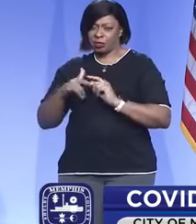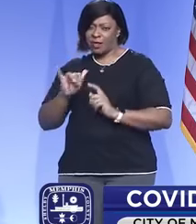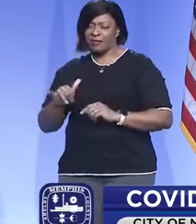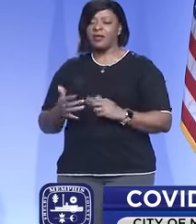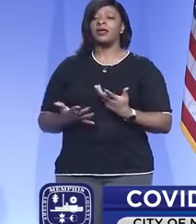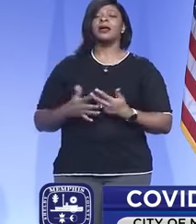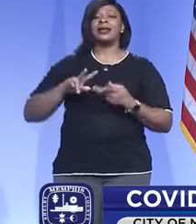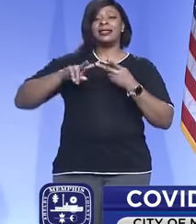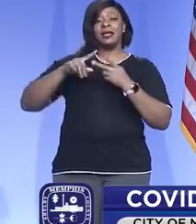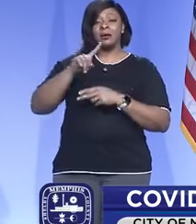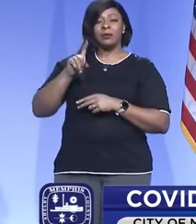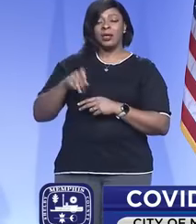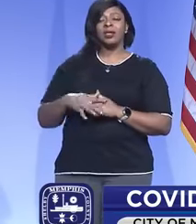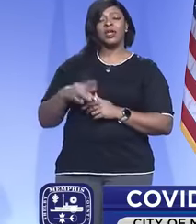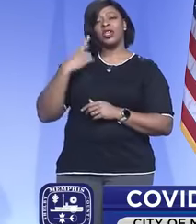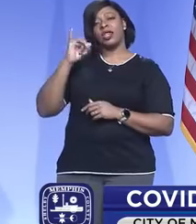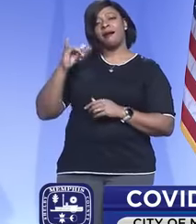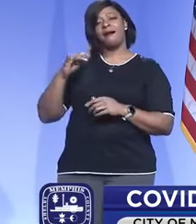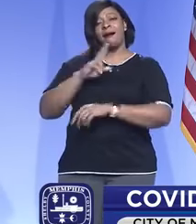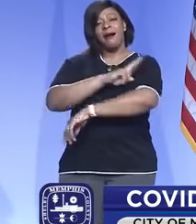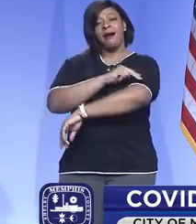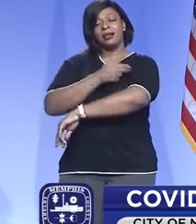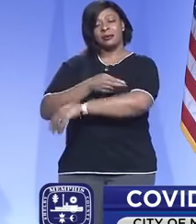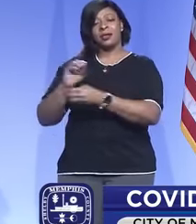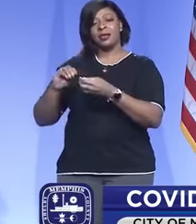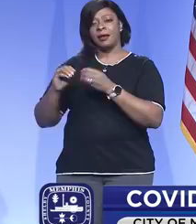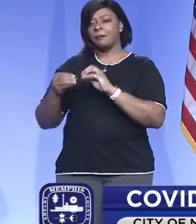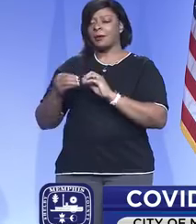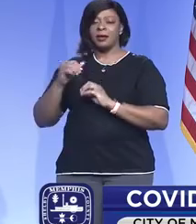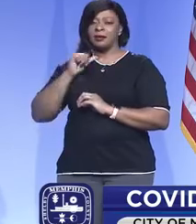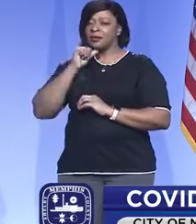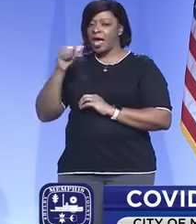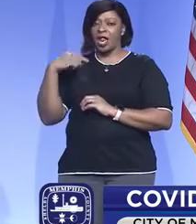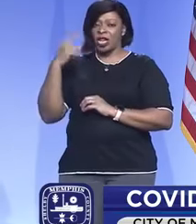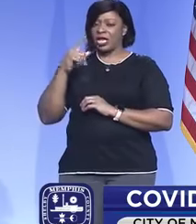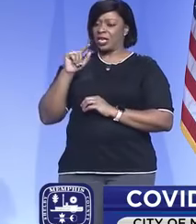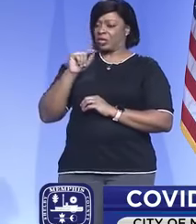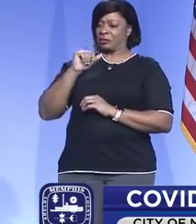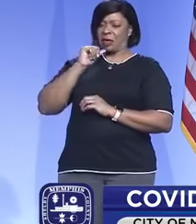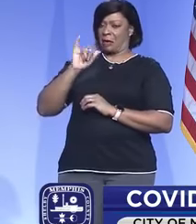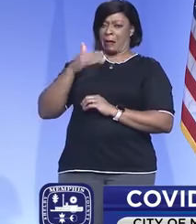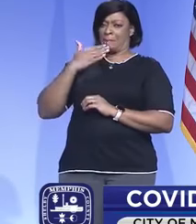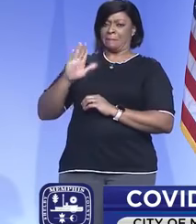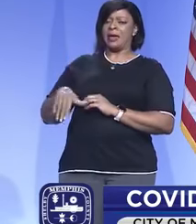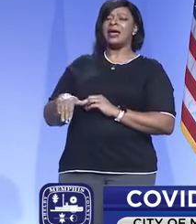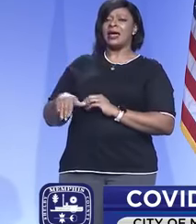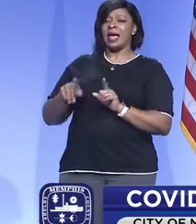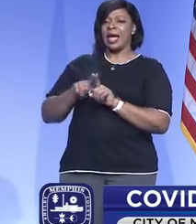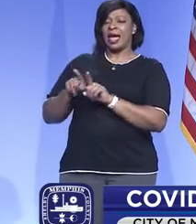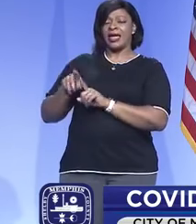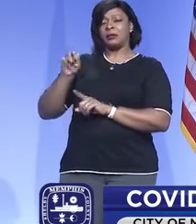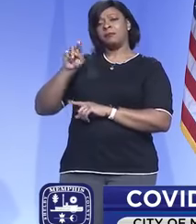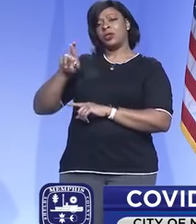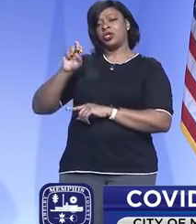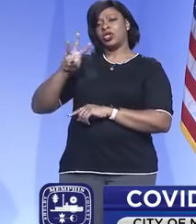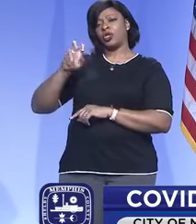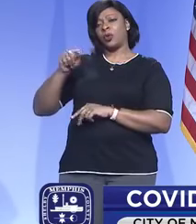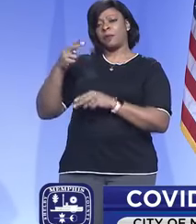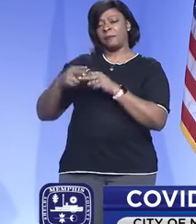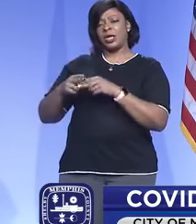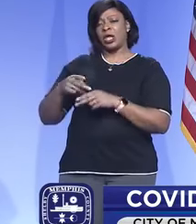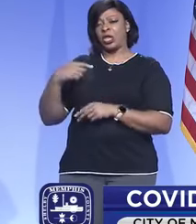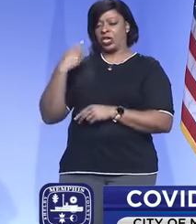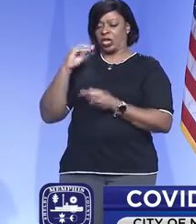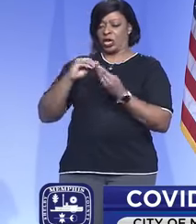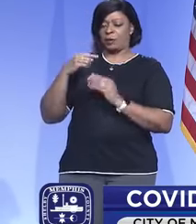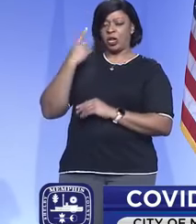question is, it looks like the hospital numbers aren't looking too bad. I believe Mr. Sweat earlier said that they were